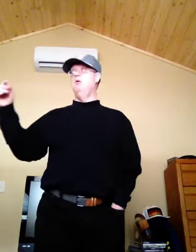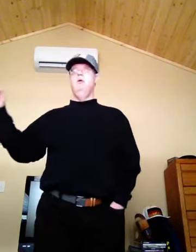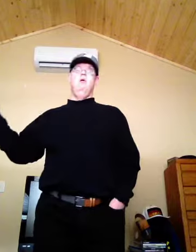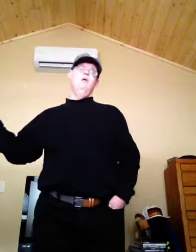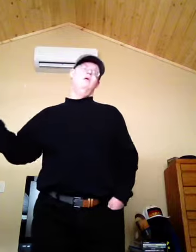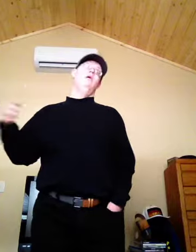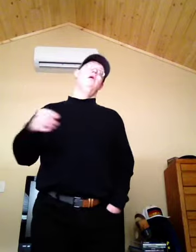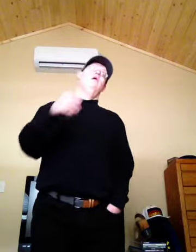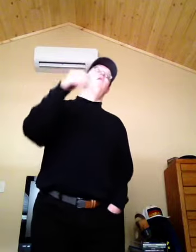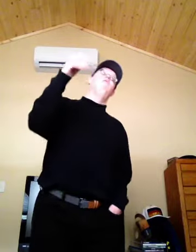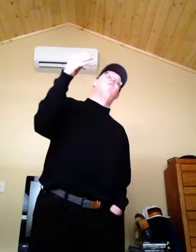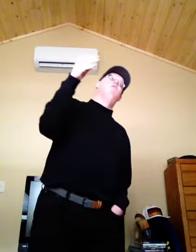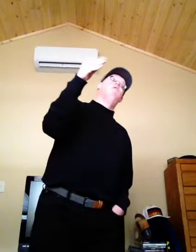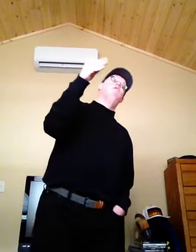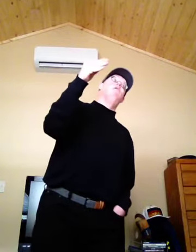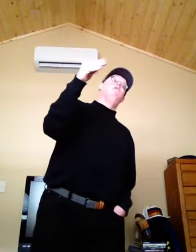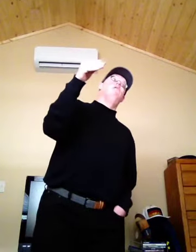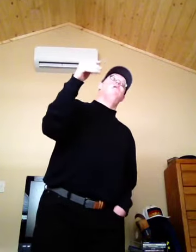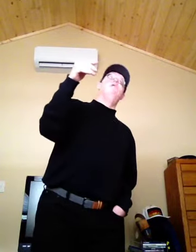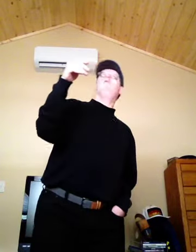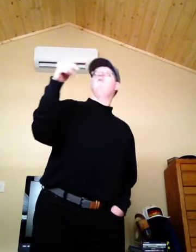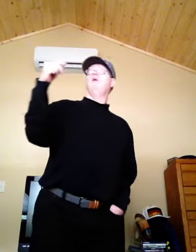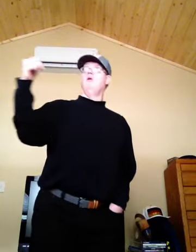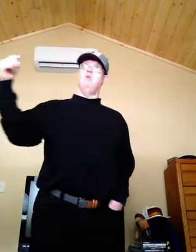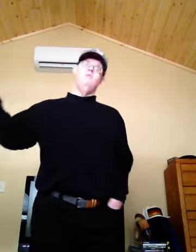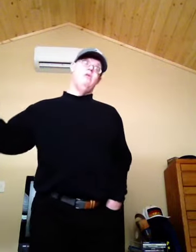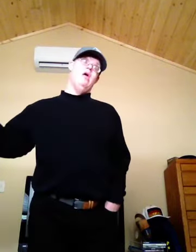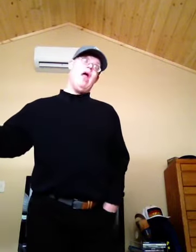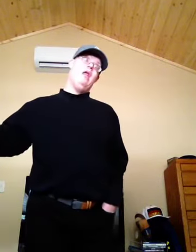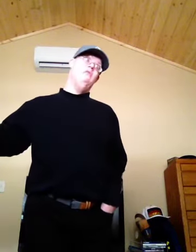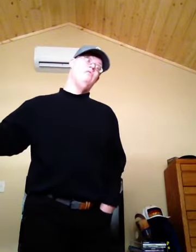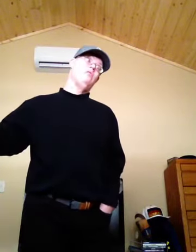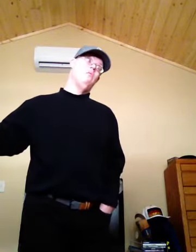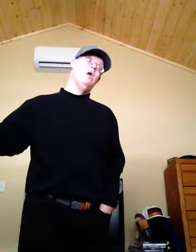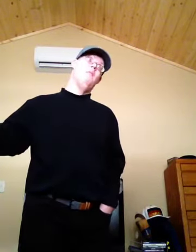and even September.